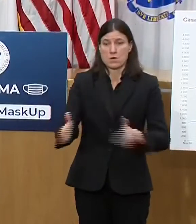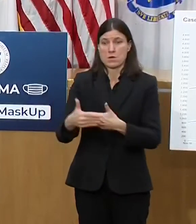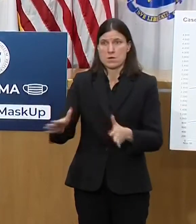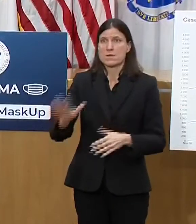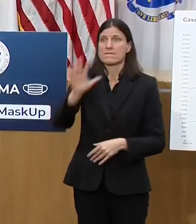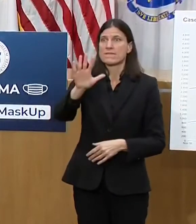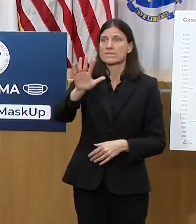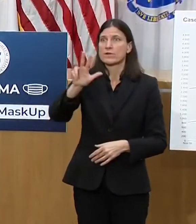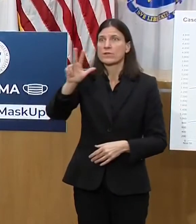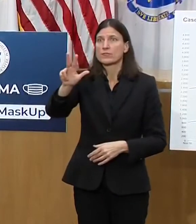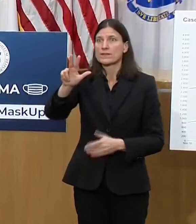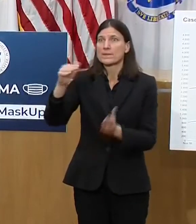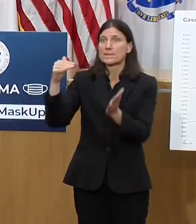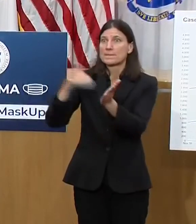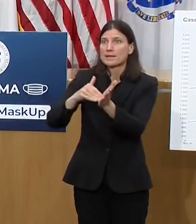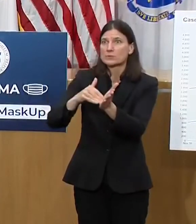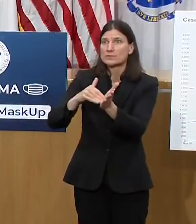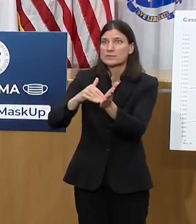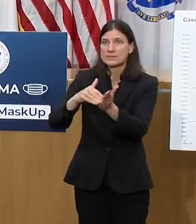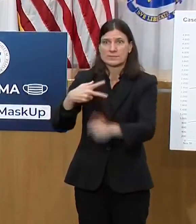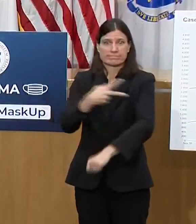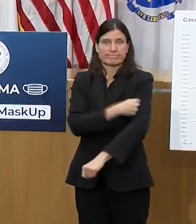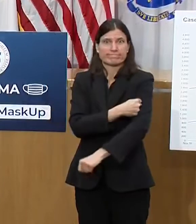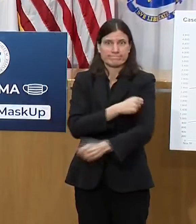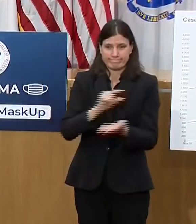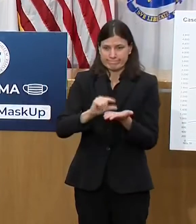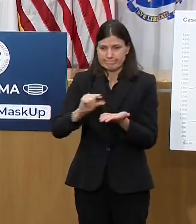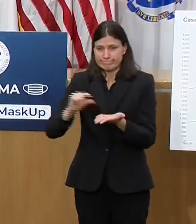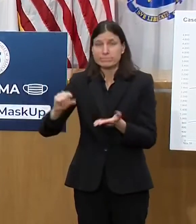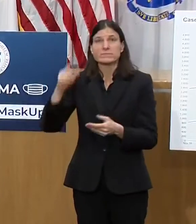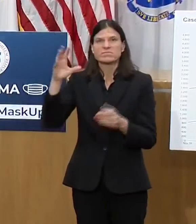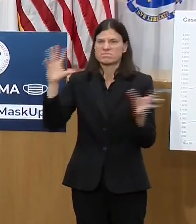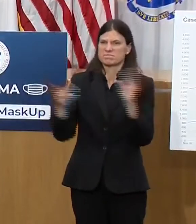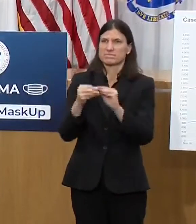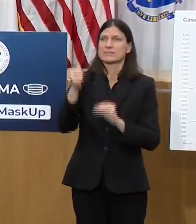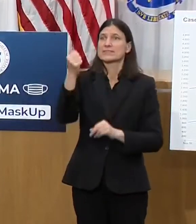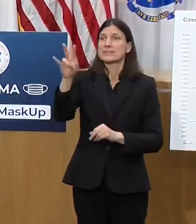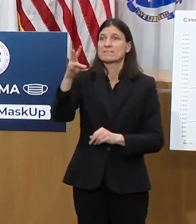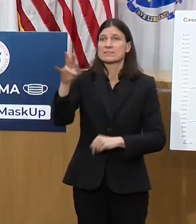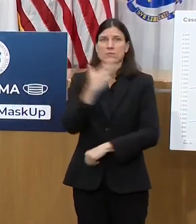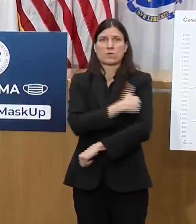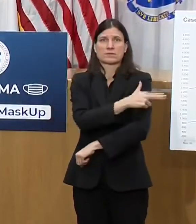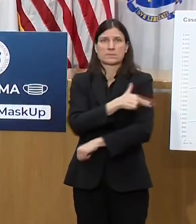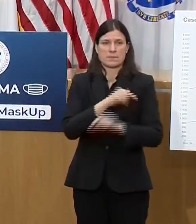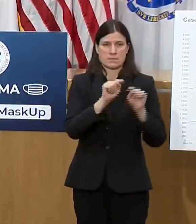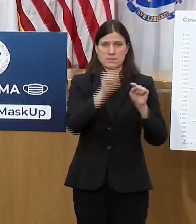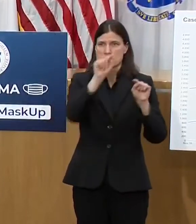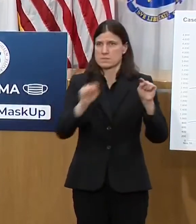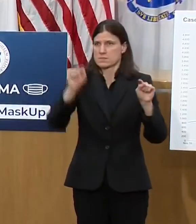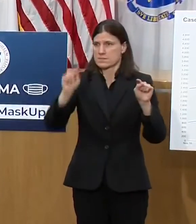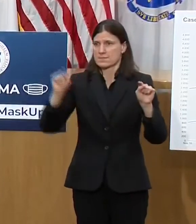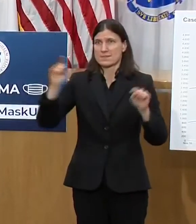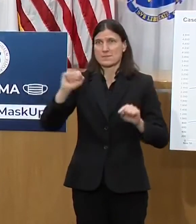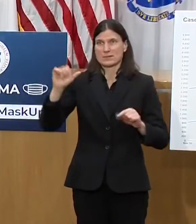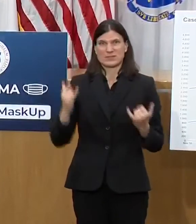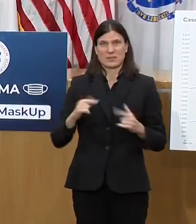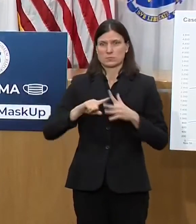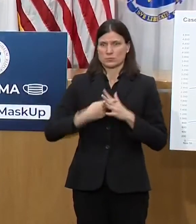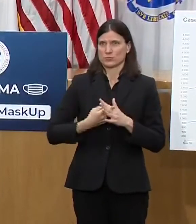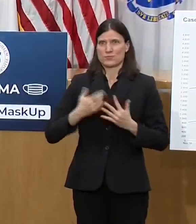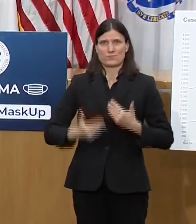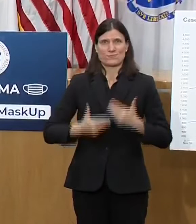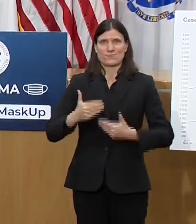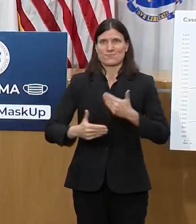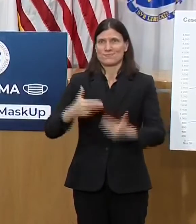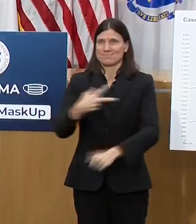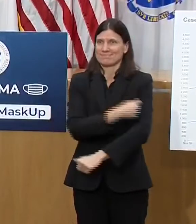more hospitals statewide. This is part of the first 300,000 first doses of the vaccine that are expected